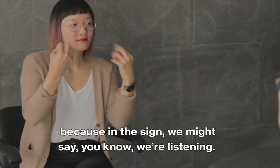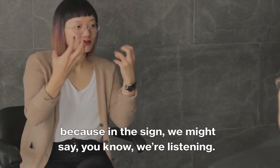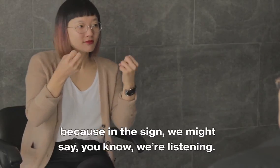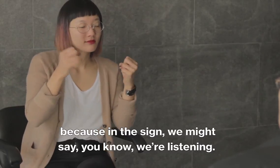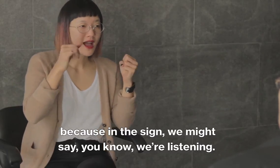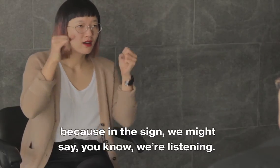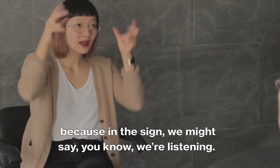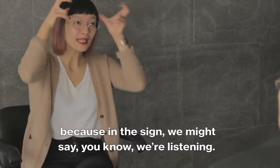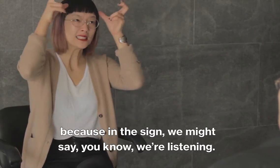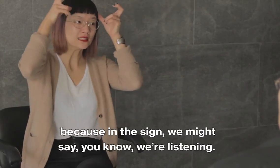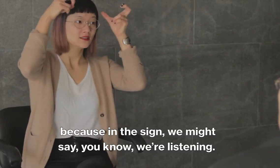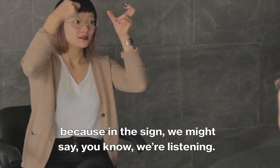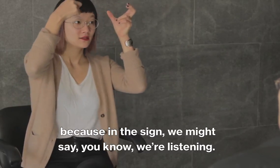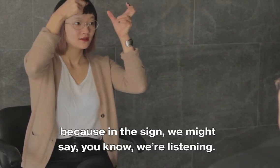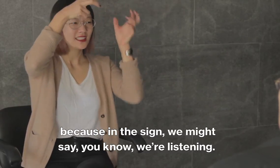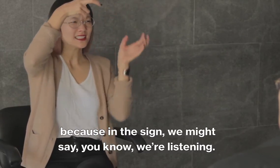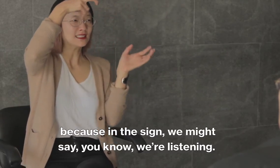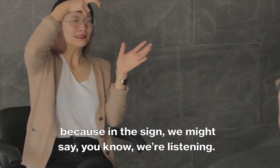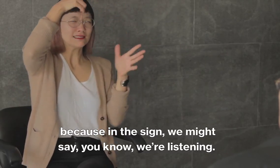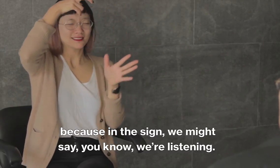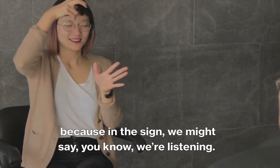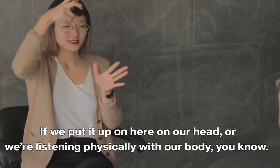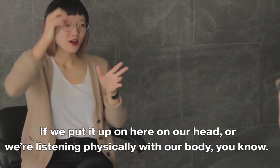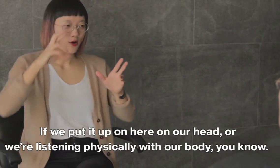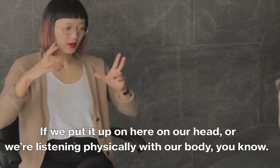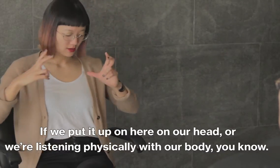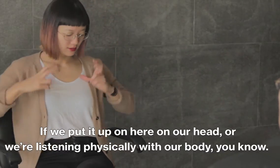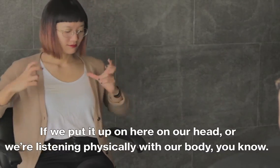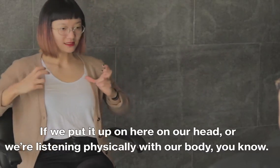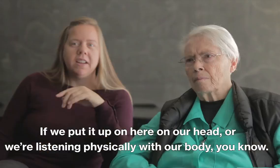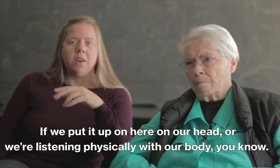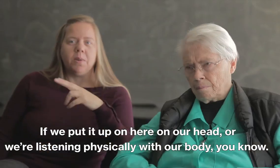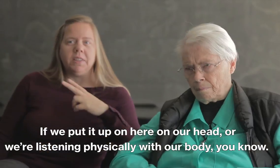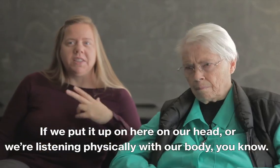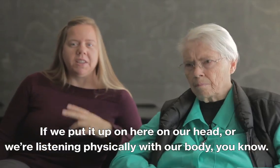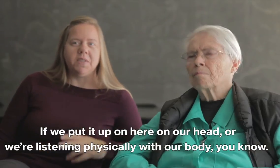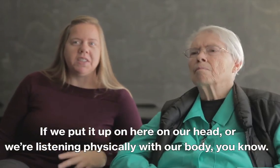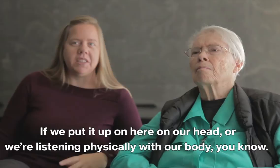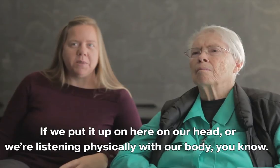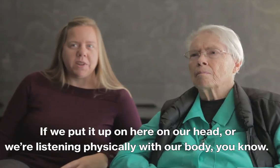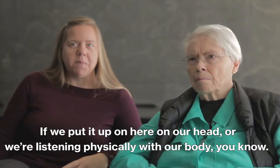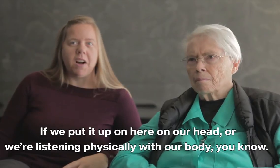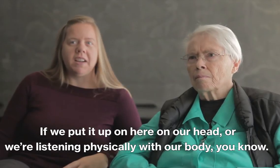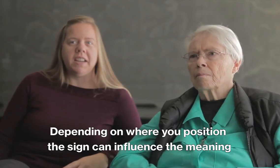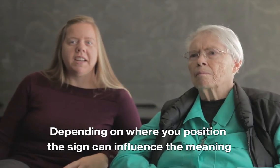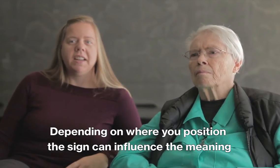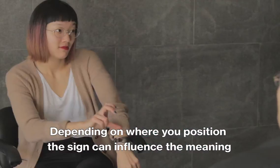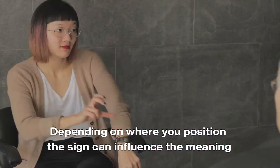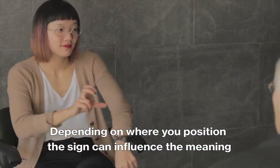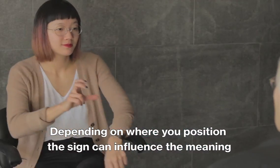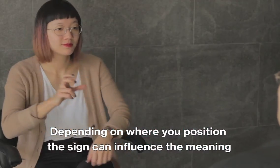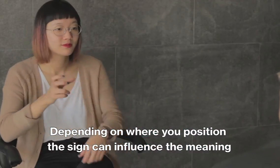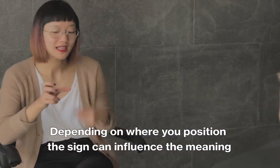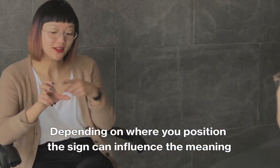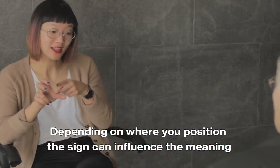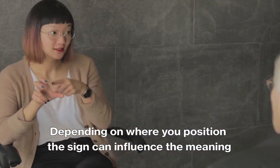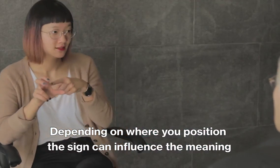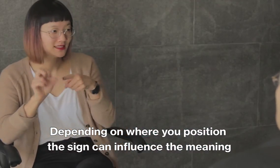in the sign we may say, you know, we're listening if we put it up here on our head, or we're listening physically with our body, depending on where you